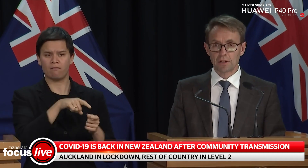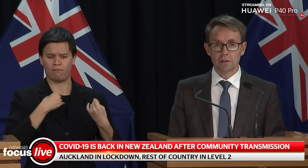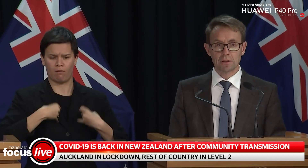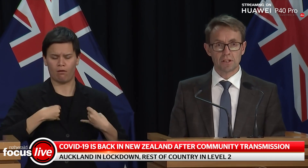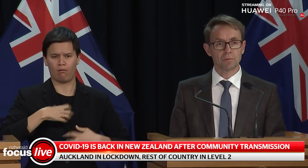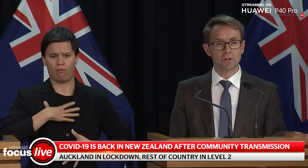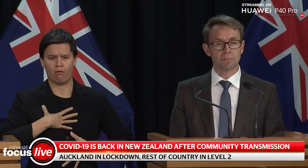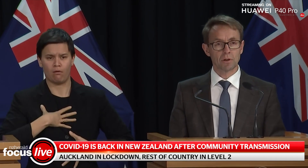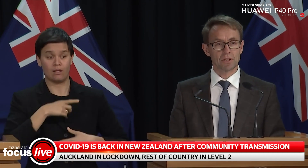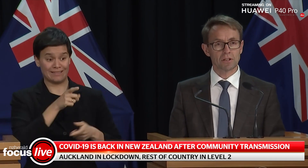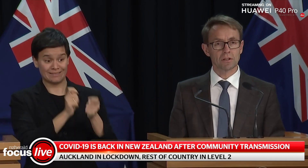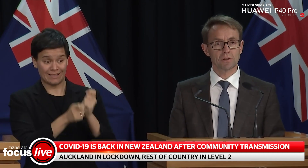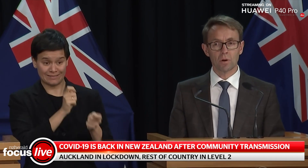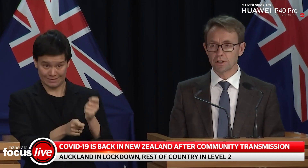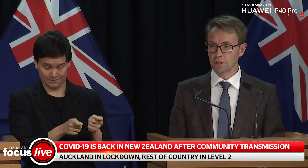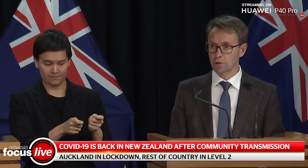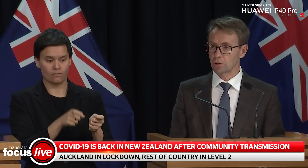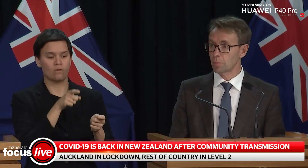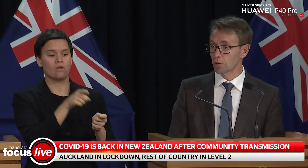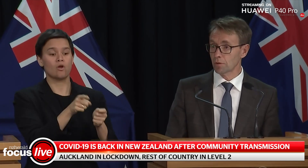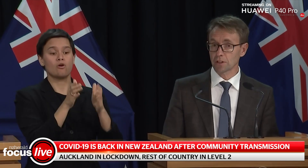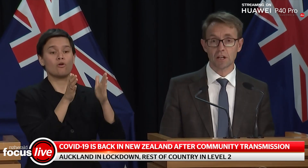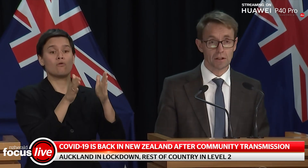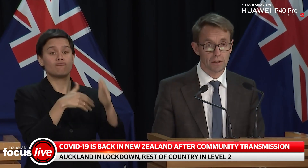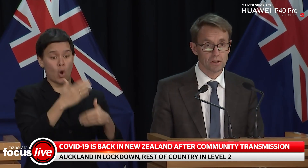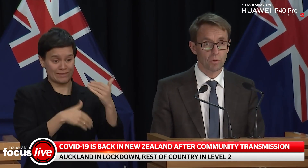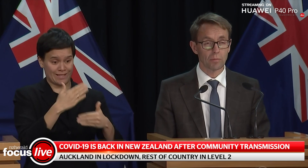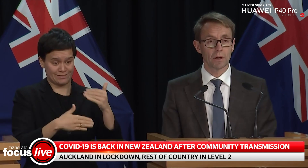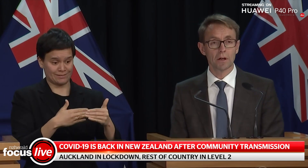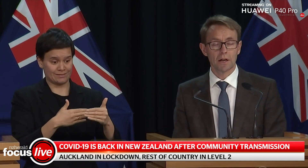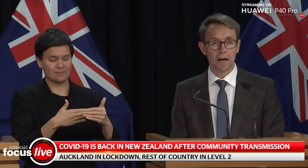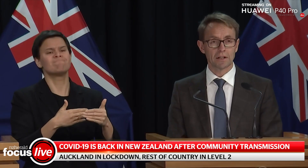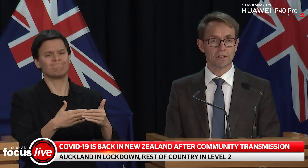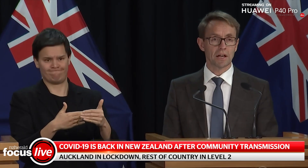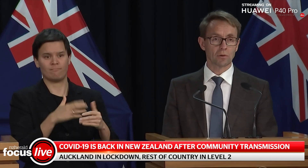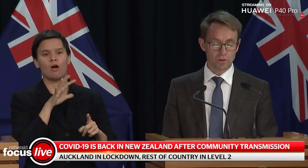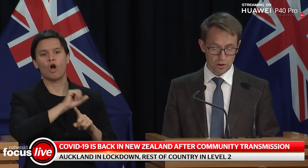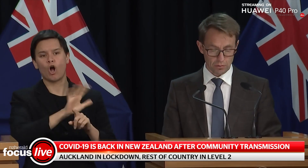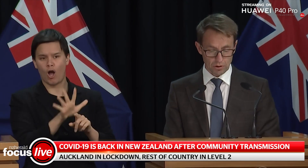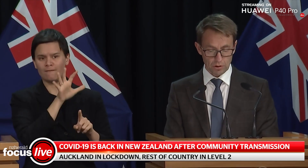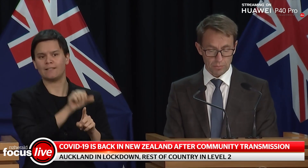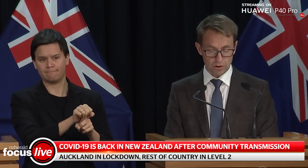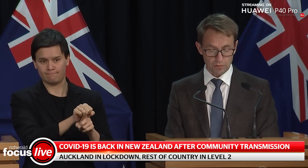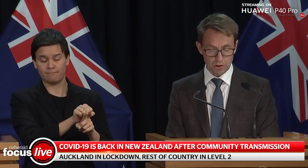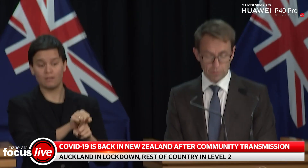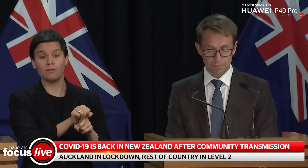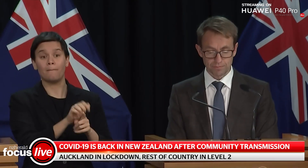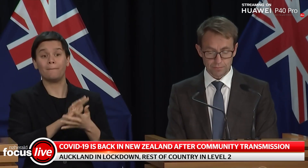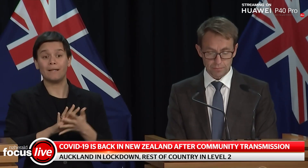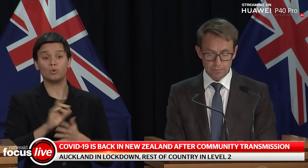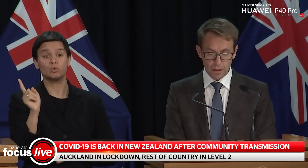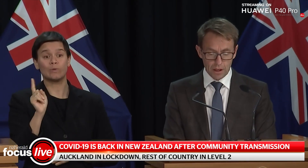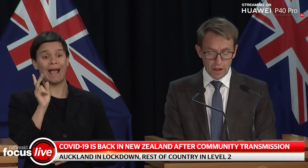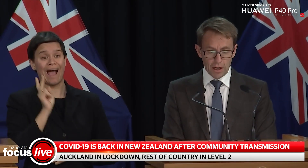That test was processed twice and returned positive and a second swab today also returned a positive result.